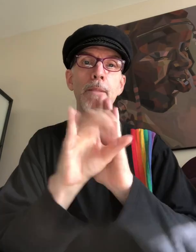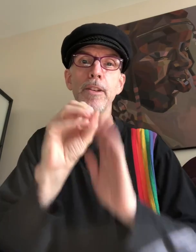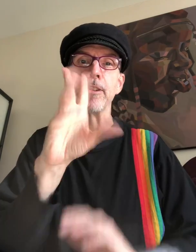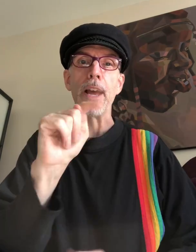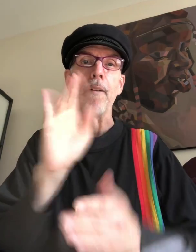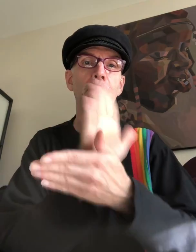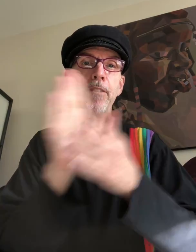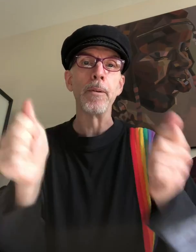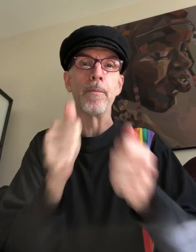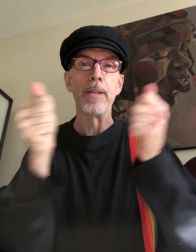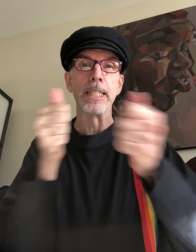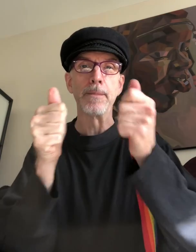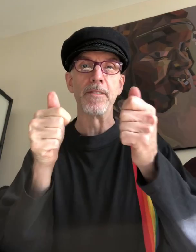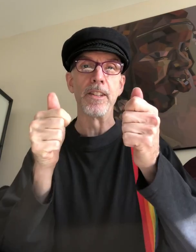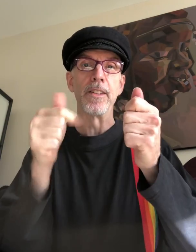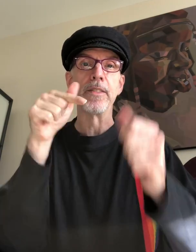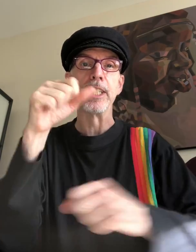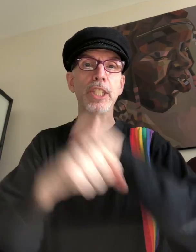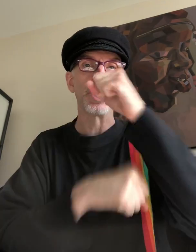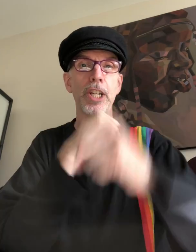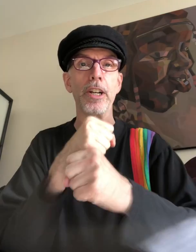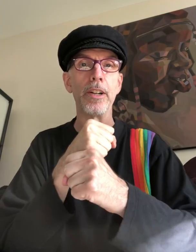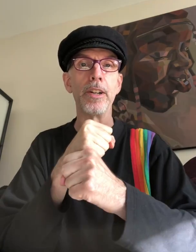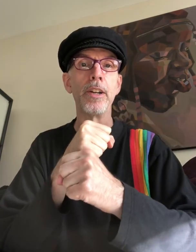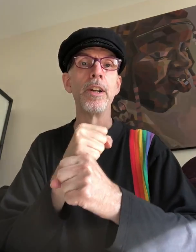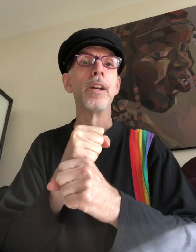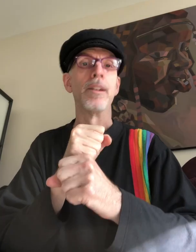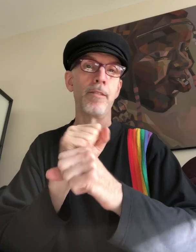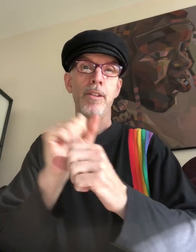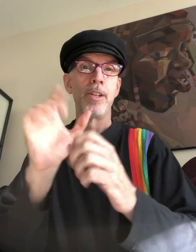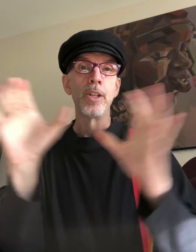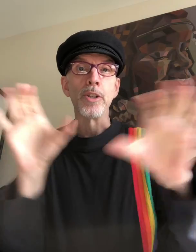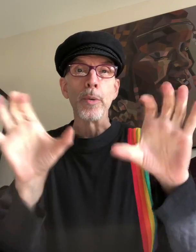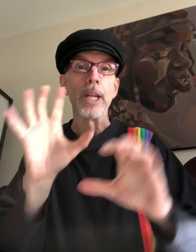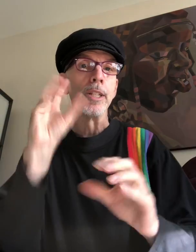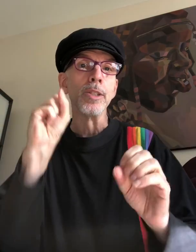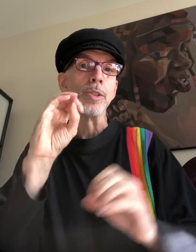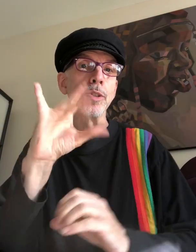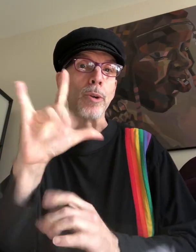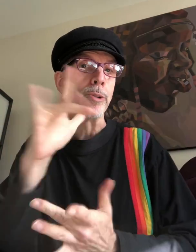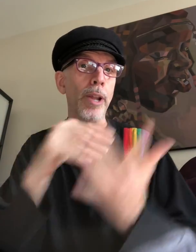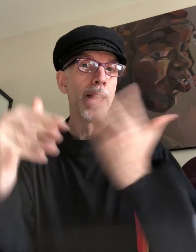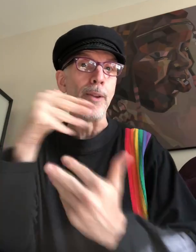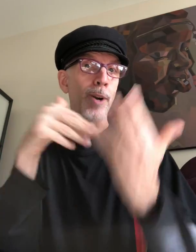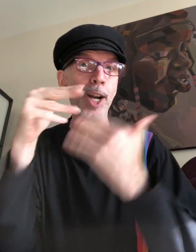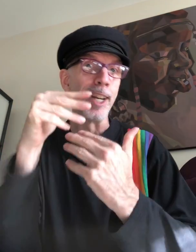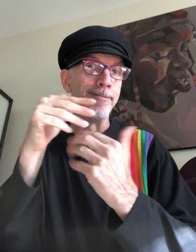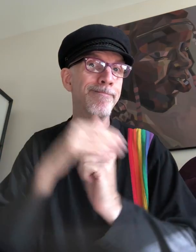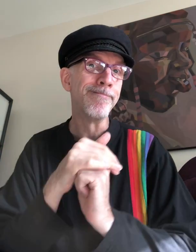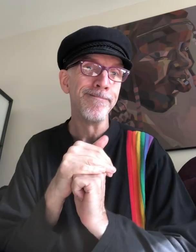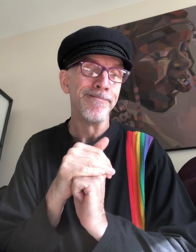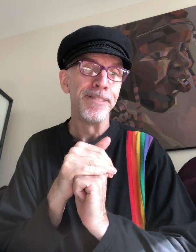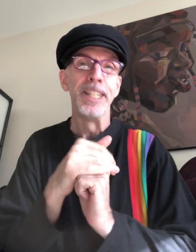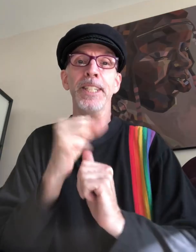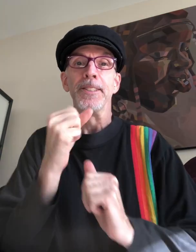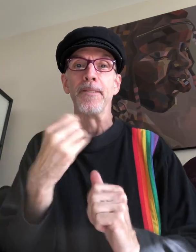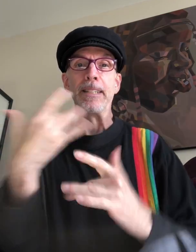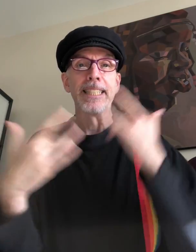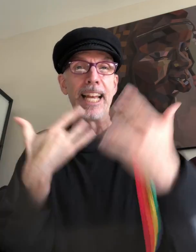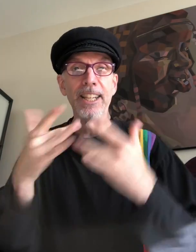NHL Film Festival this year doing Social Network. So I'm excited